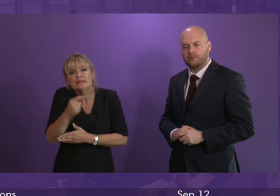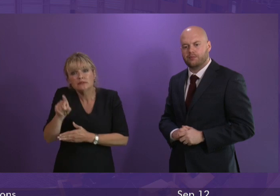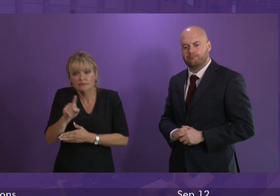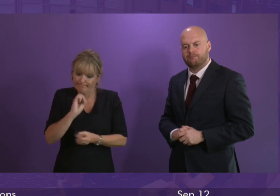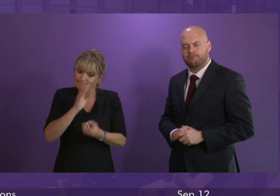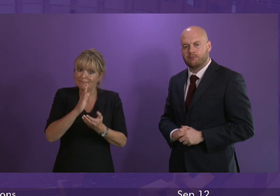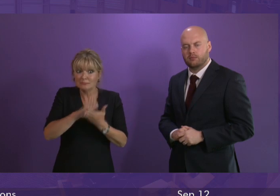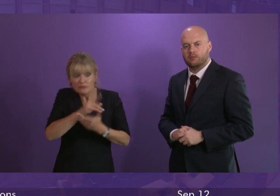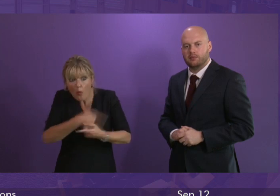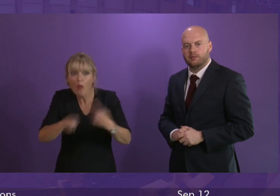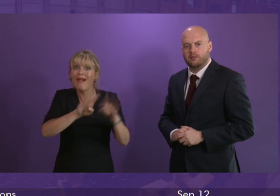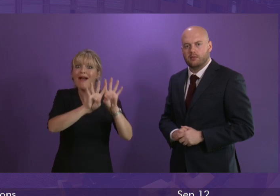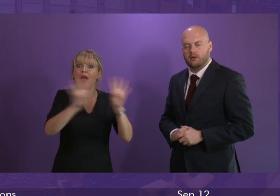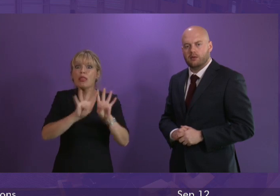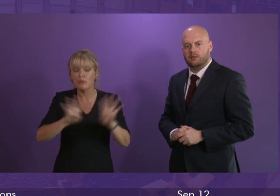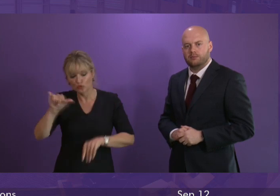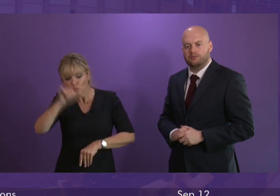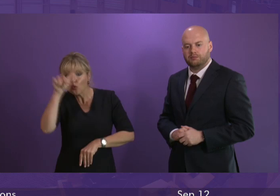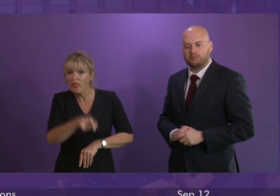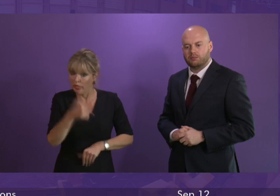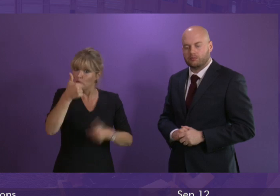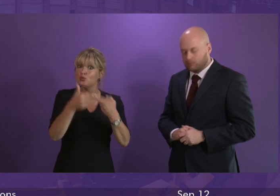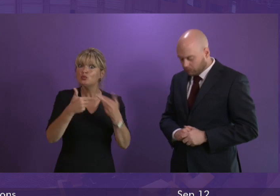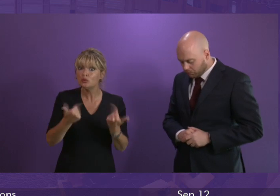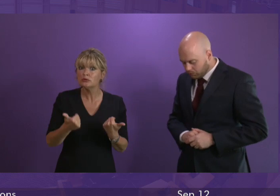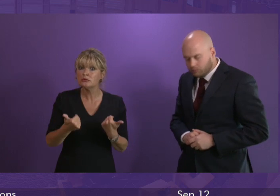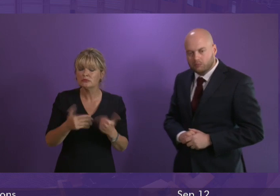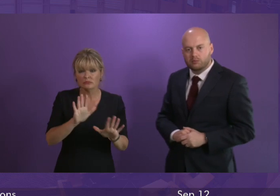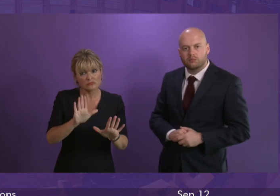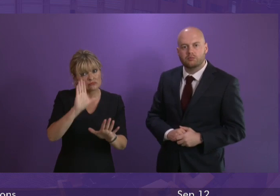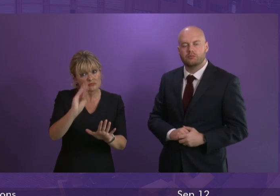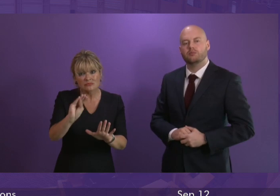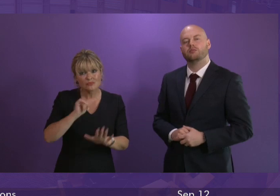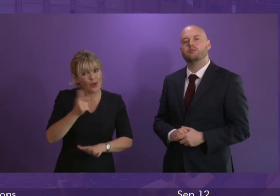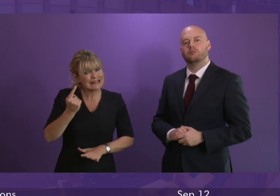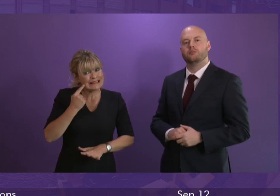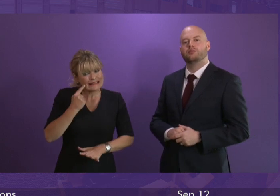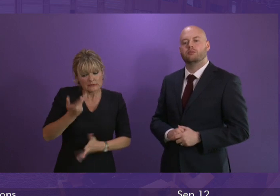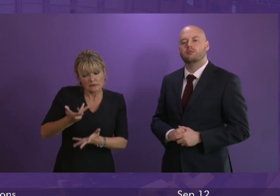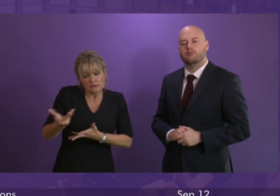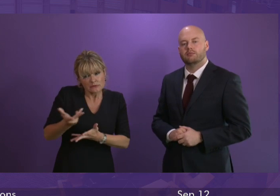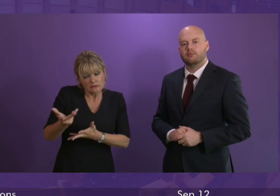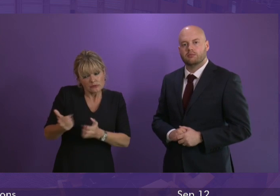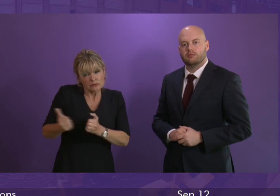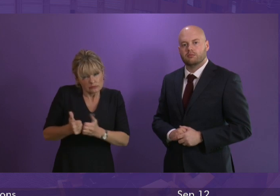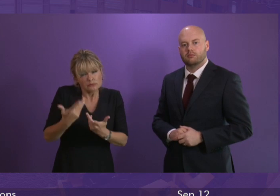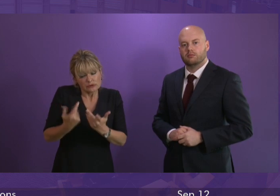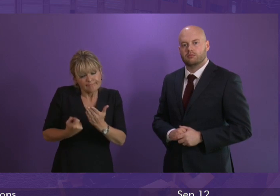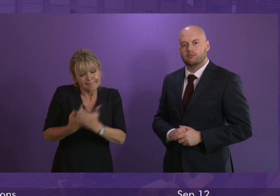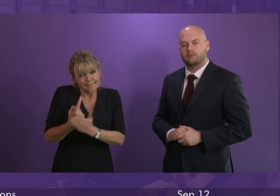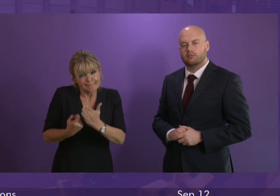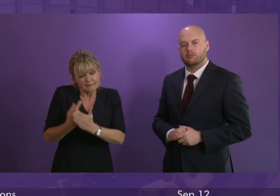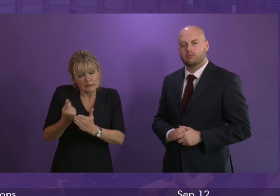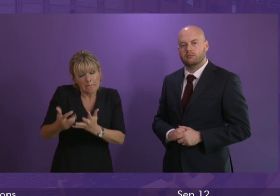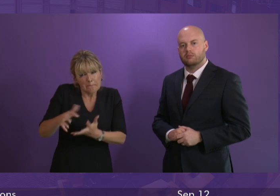that health boards take. I think this is good news this has not been an easy agreement to arrive at there have been a number of